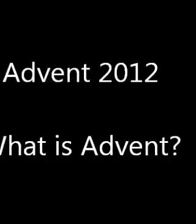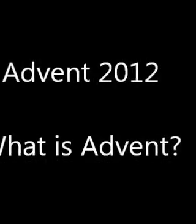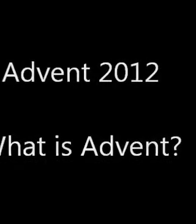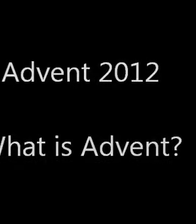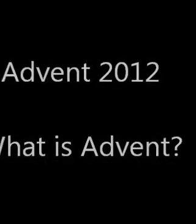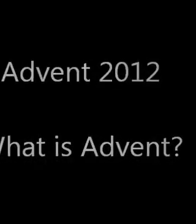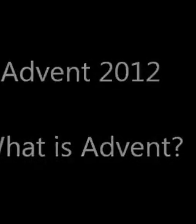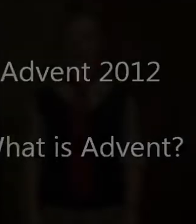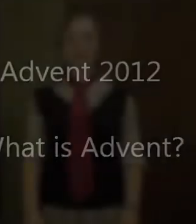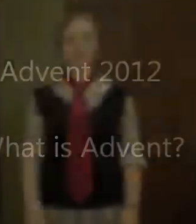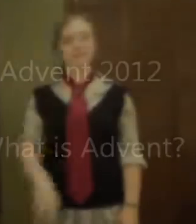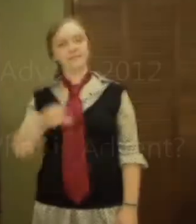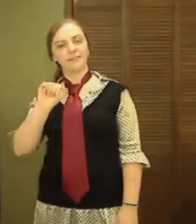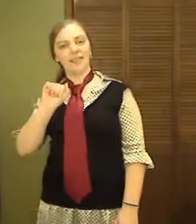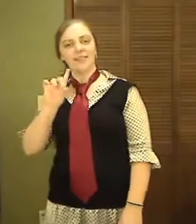What is Advent?